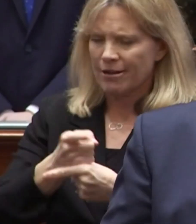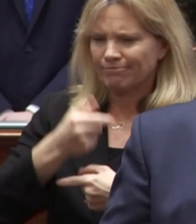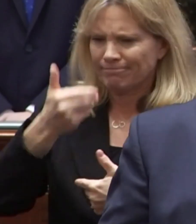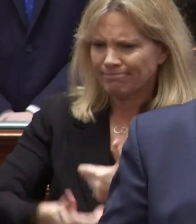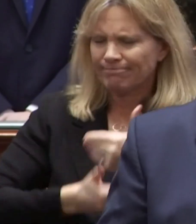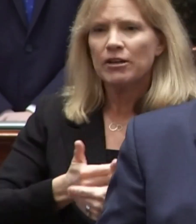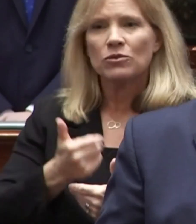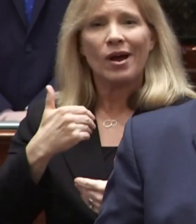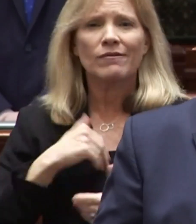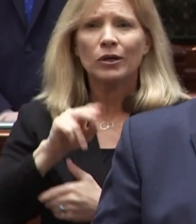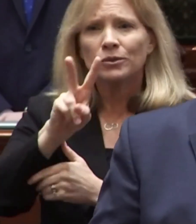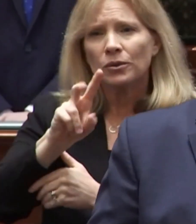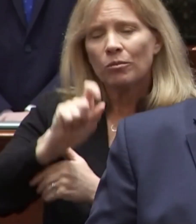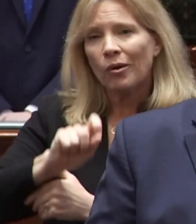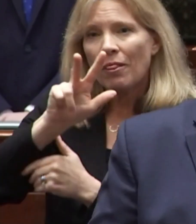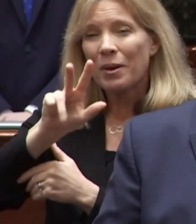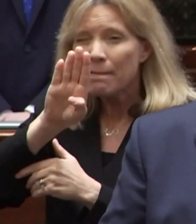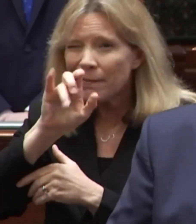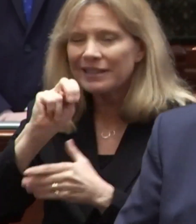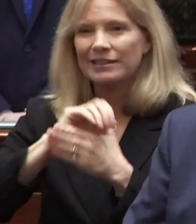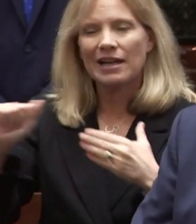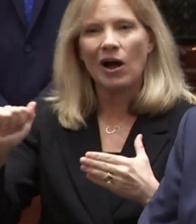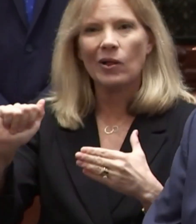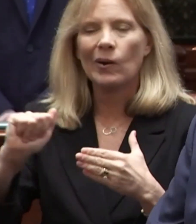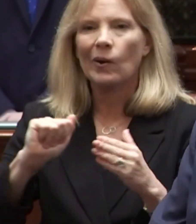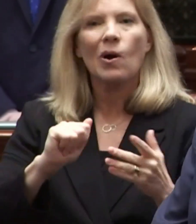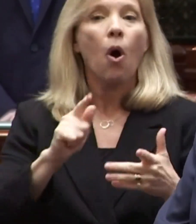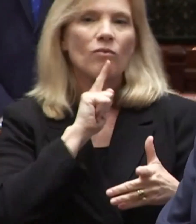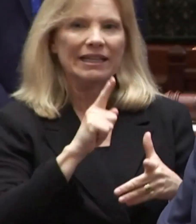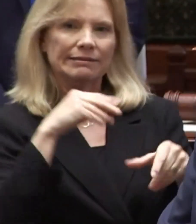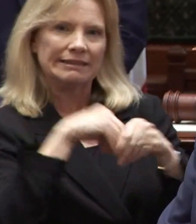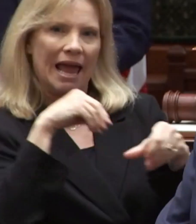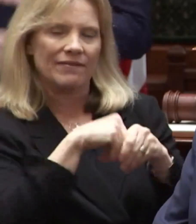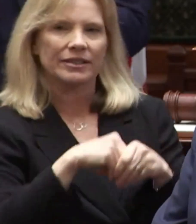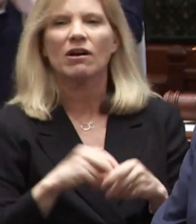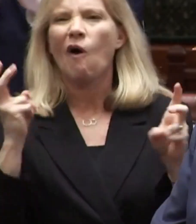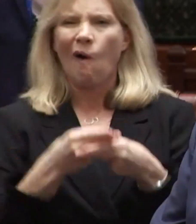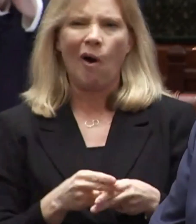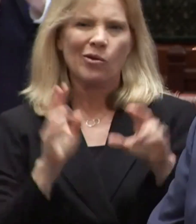to have a $2.3 billion rainy day fund.